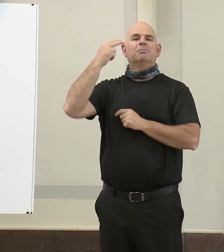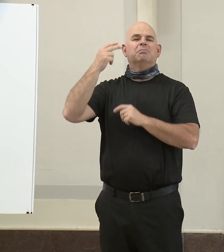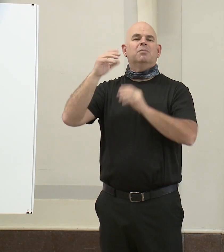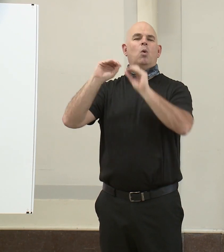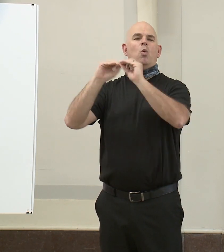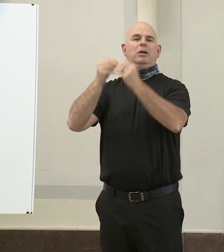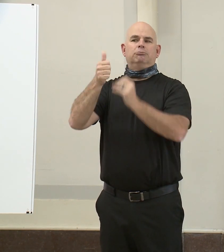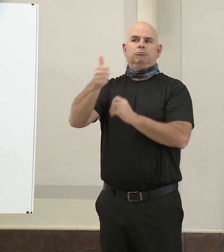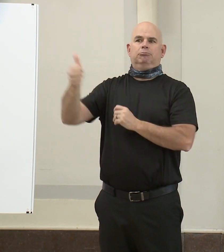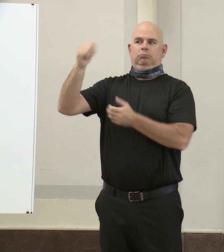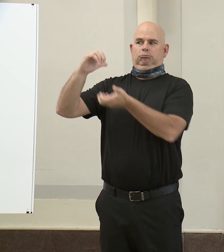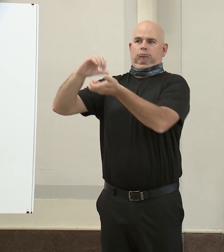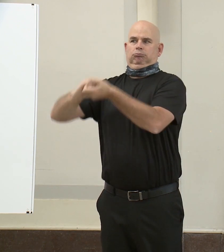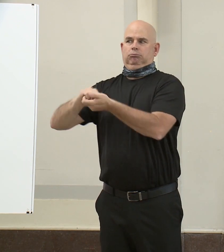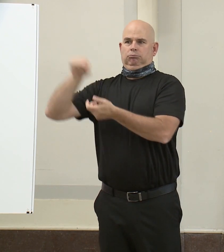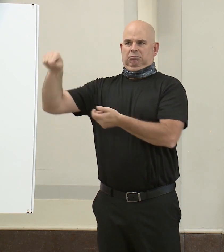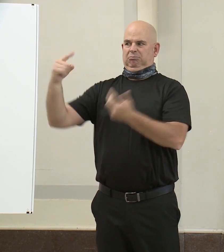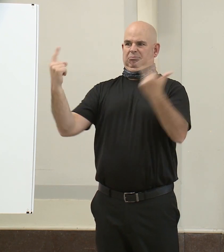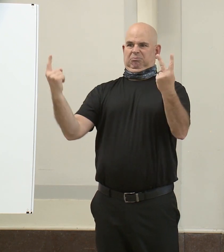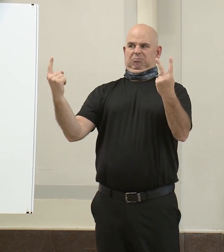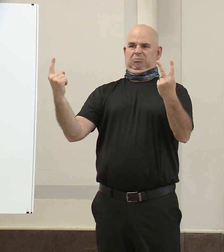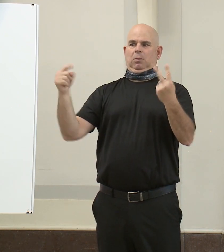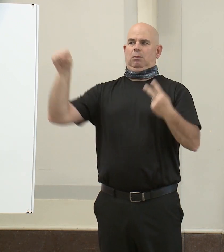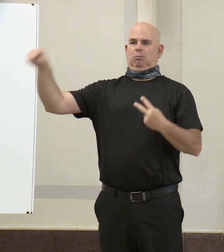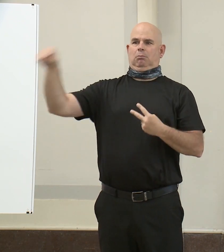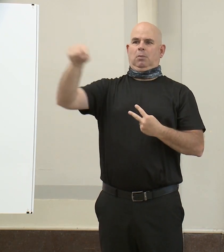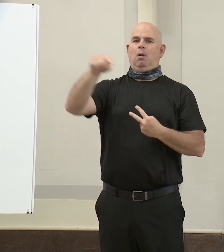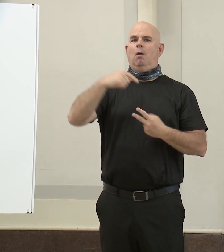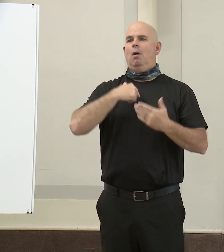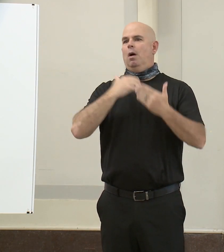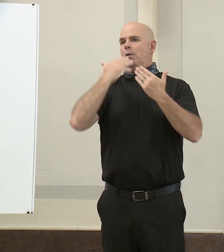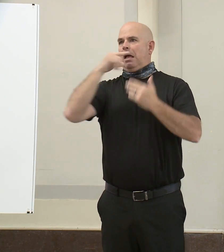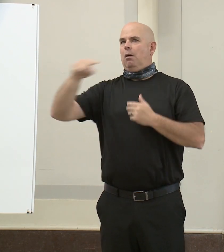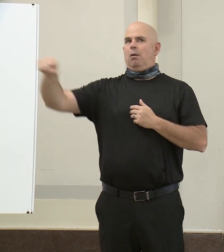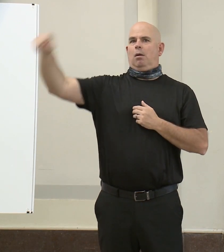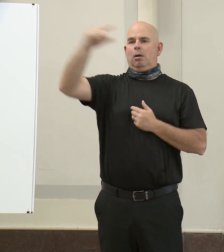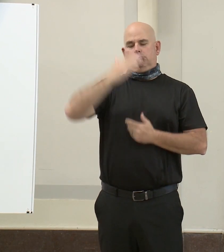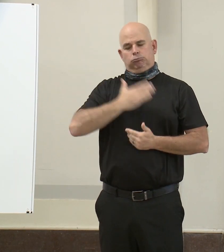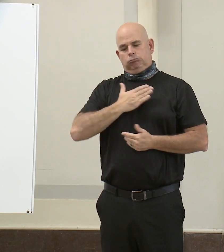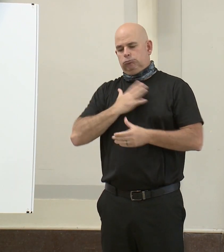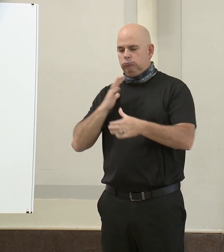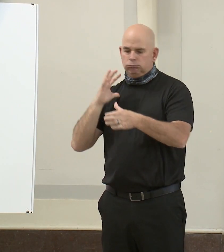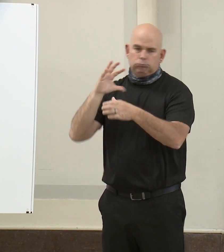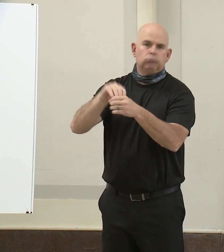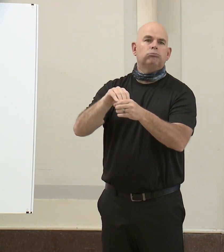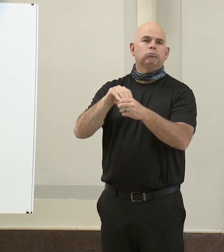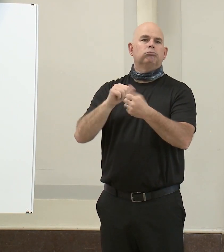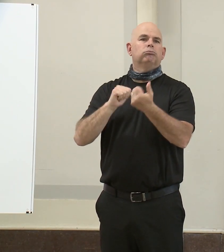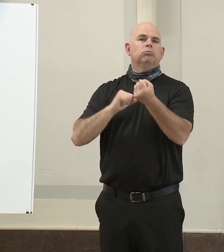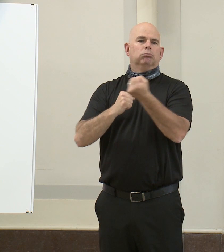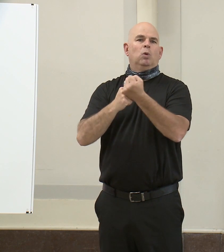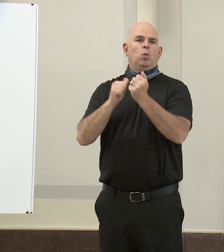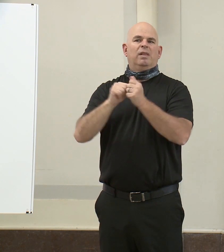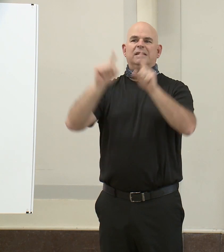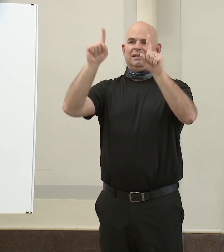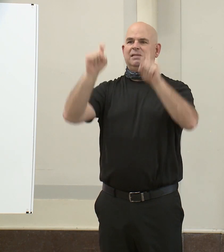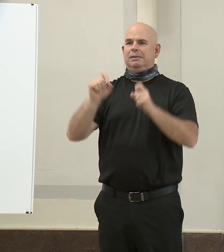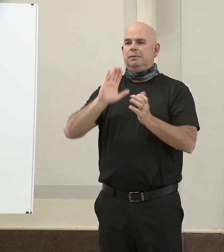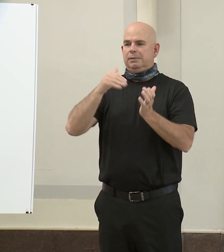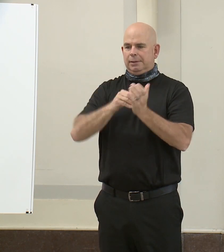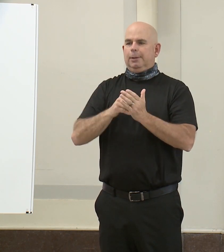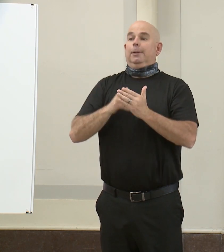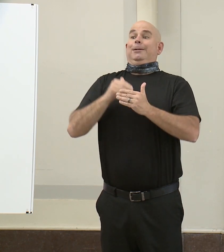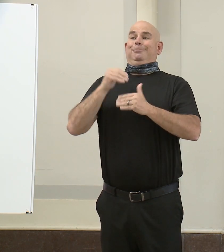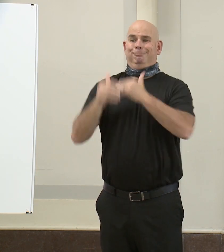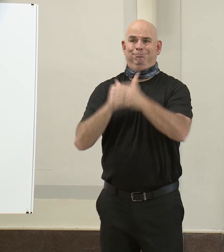I want to sincerely thank all of our partners for their hard work in bringing these sites online quickly. We will continue to look